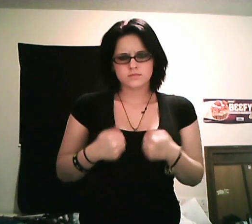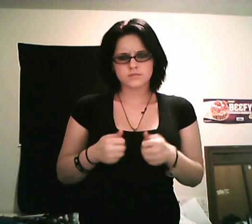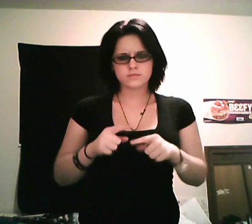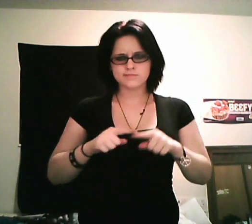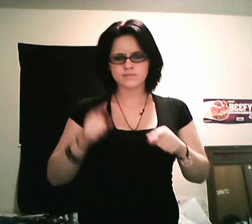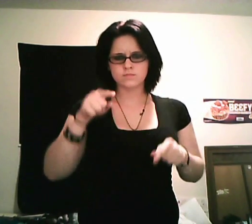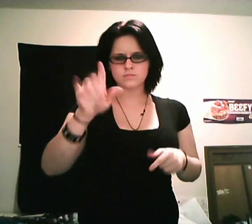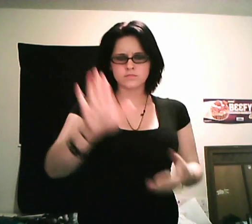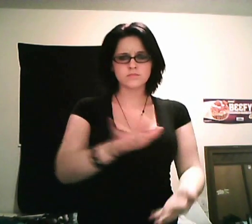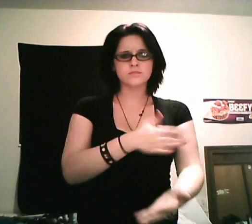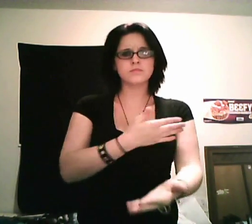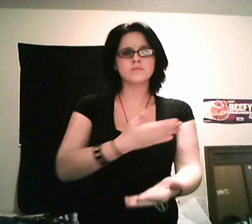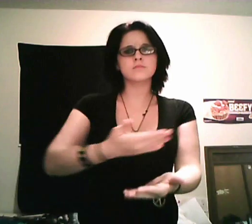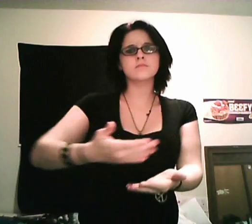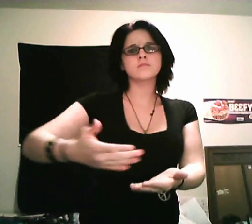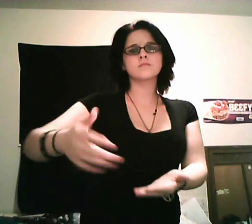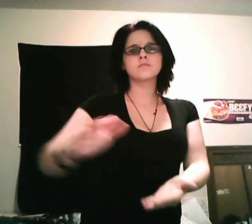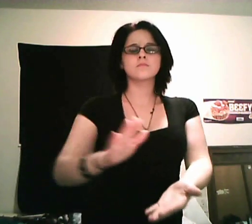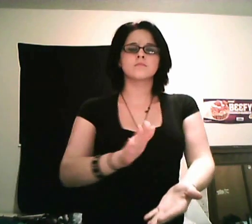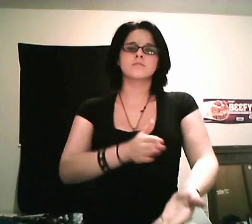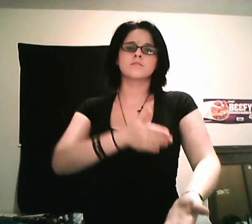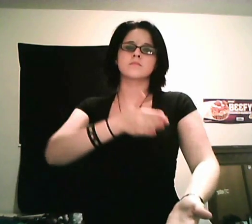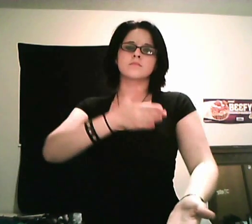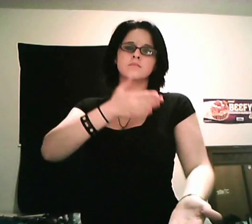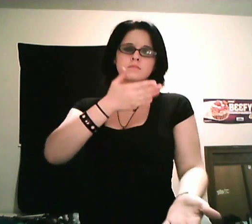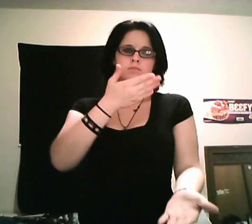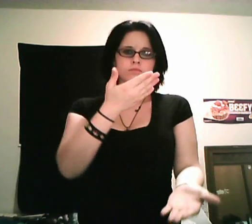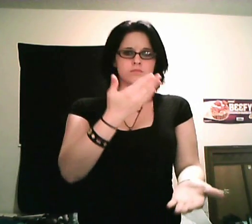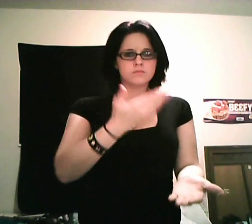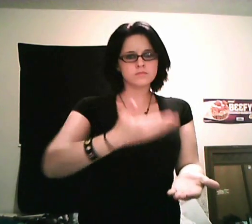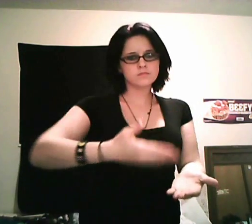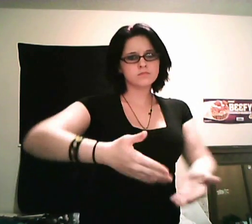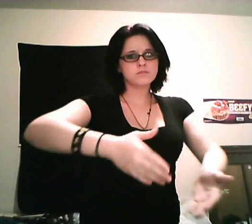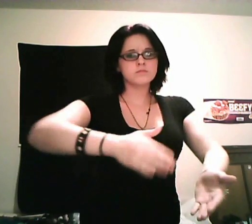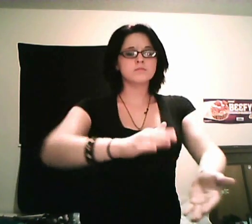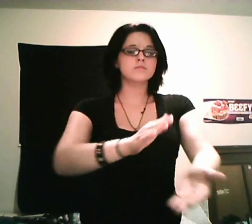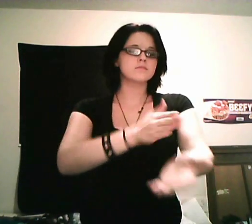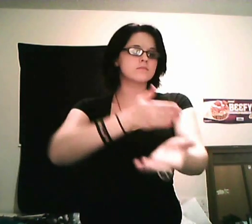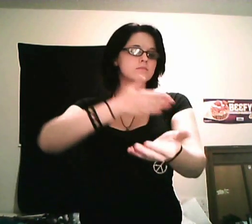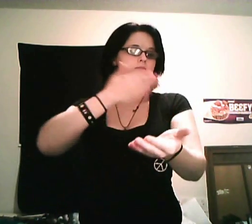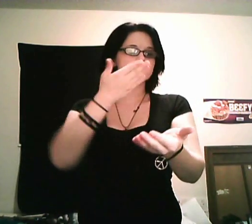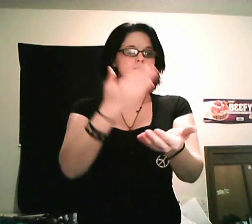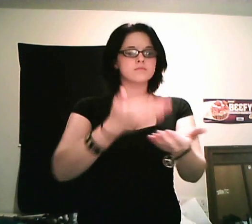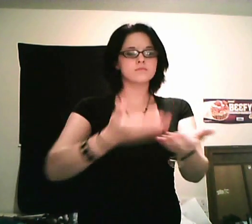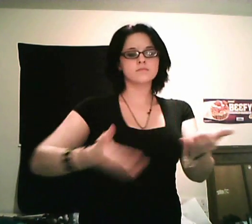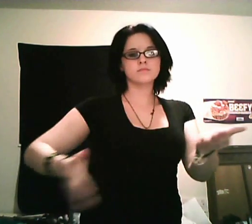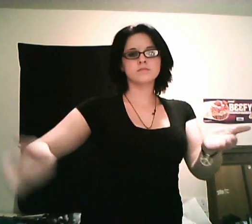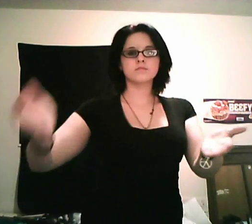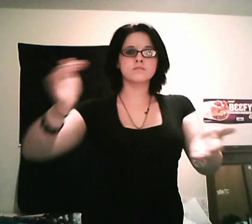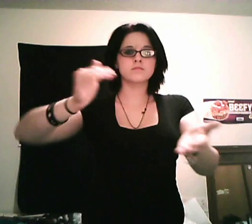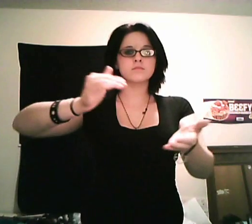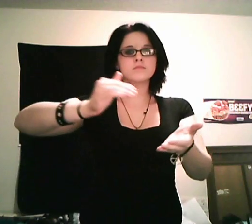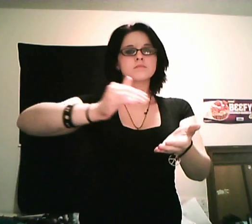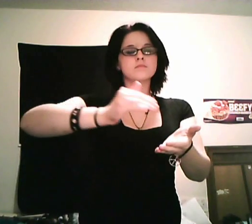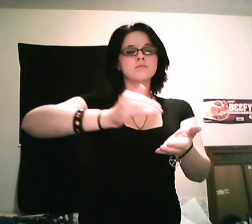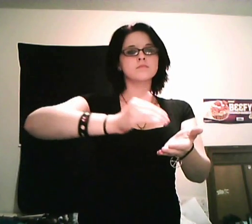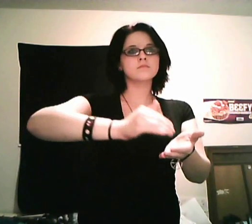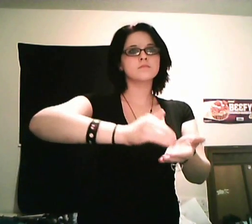But you sing to me over and over and over again